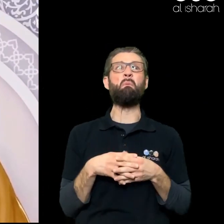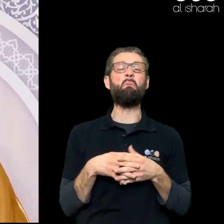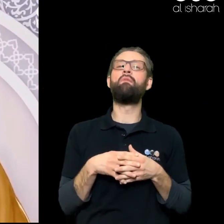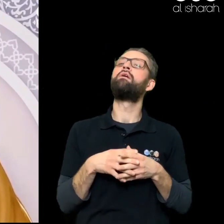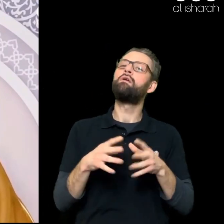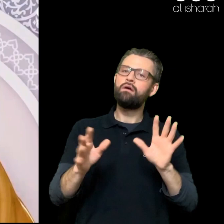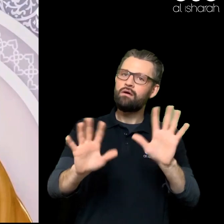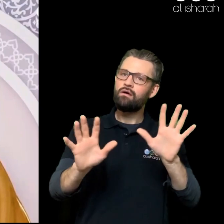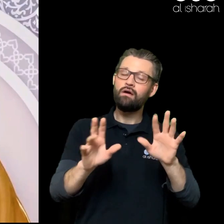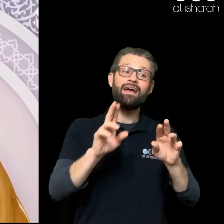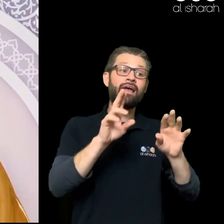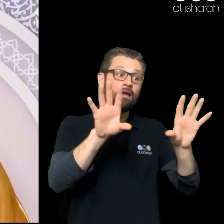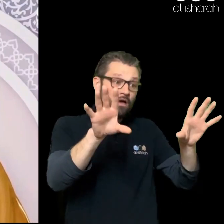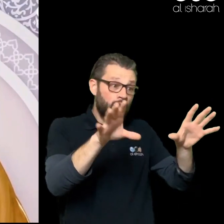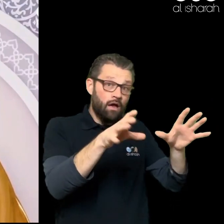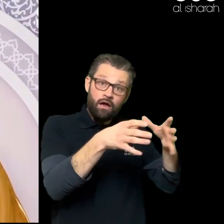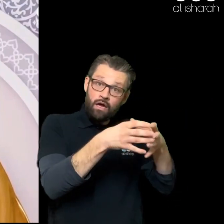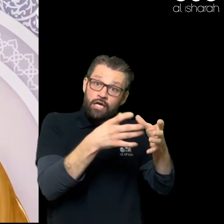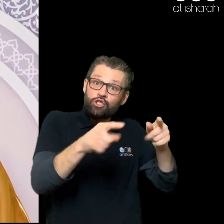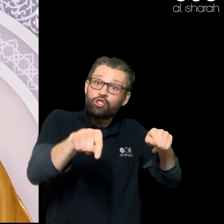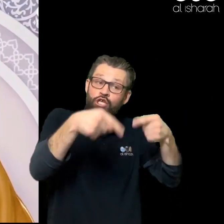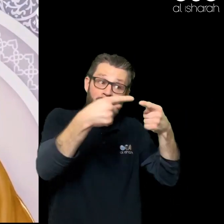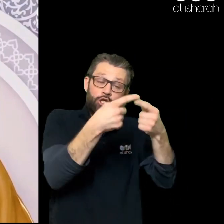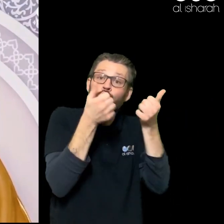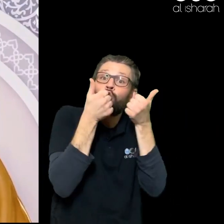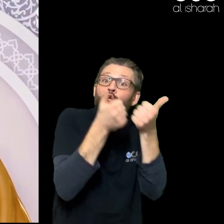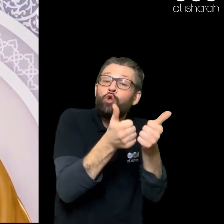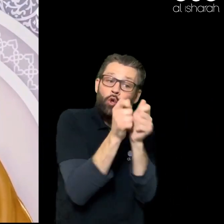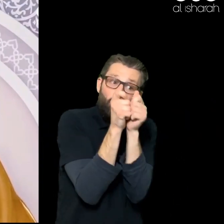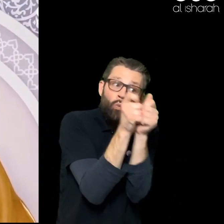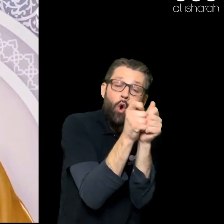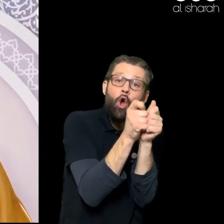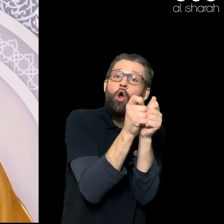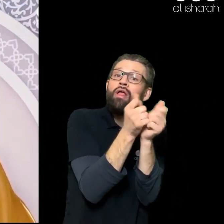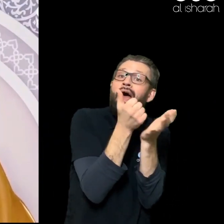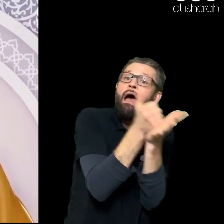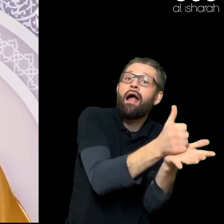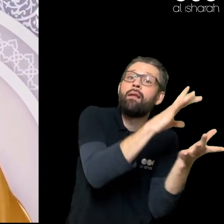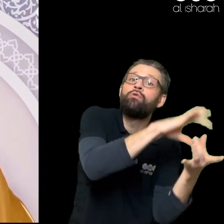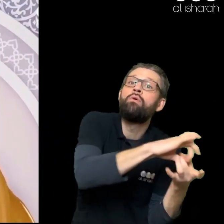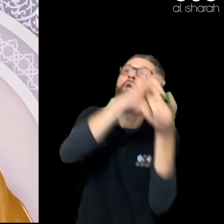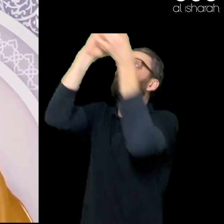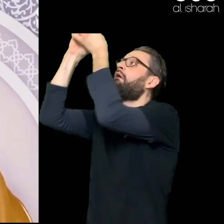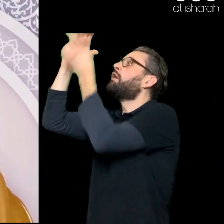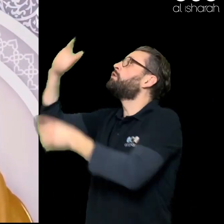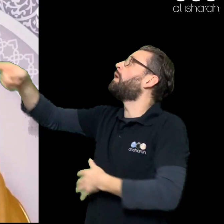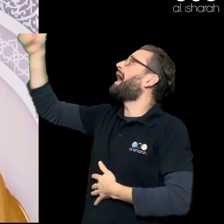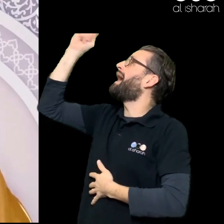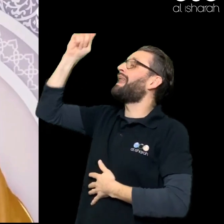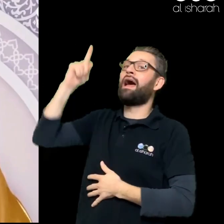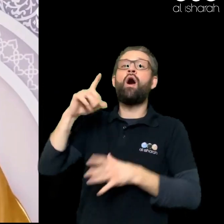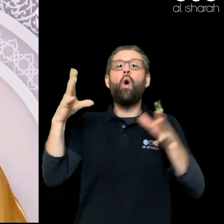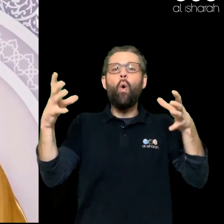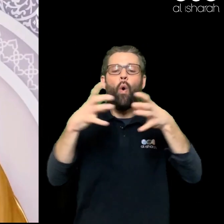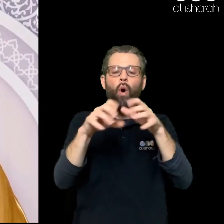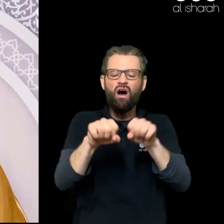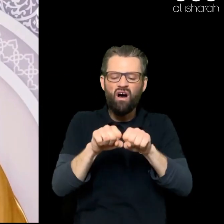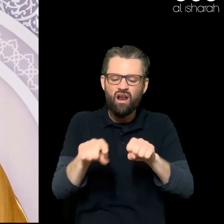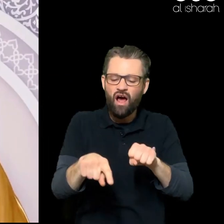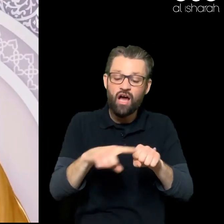If they're going To bring you Closer to Allah Or If they don't have Something immoral Unacceptable Or dirty In them Alhamdulillah You